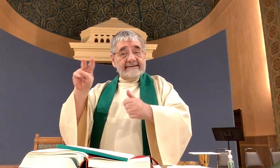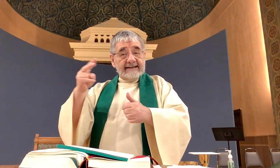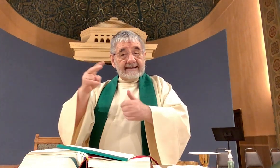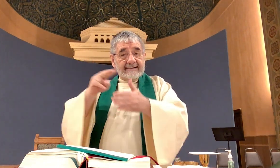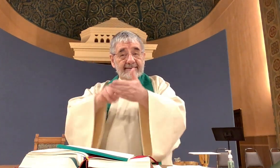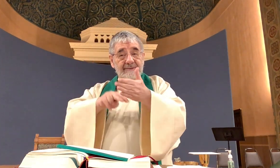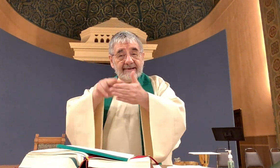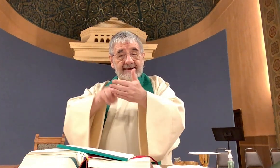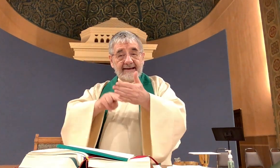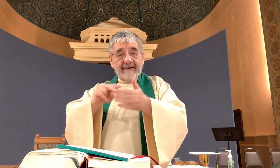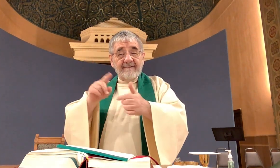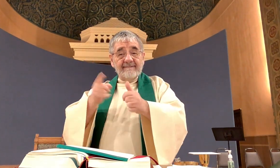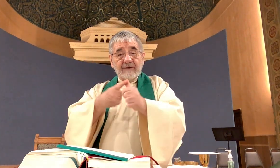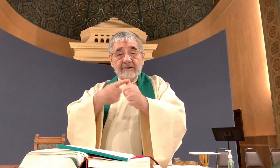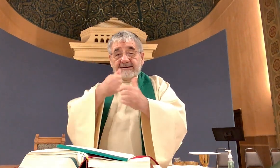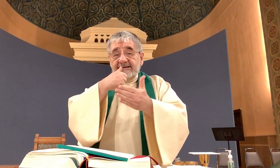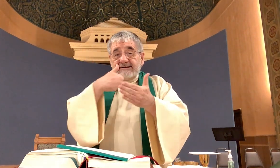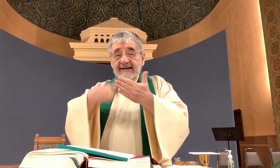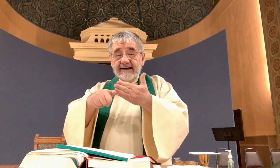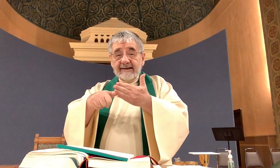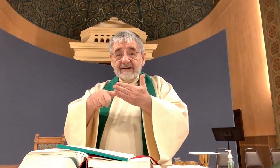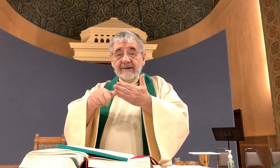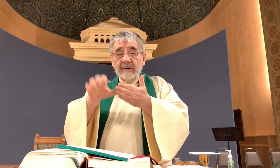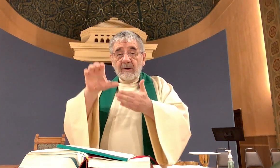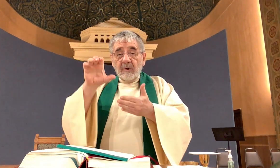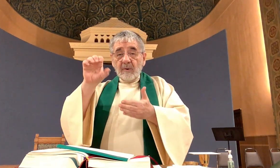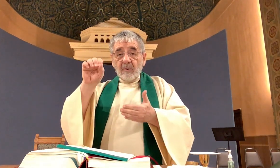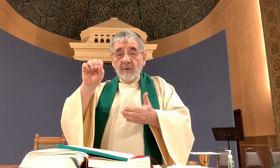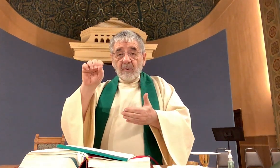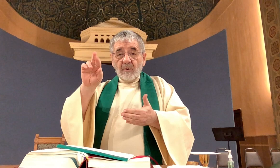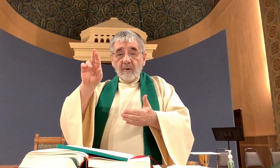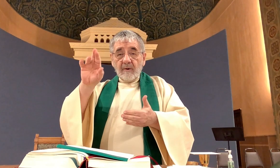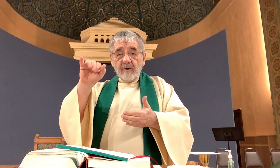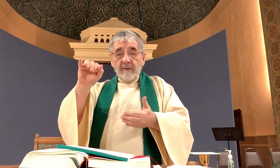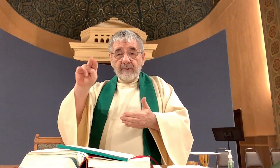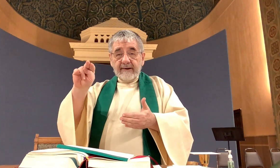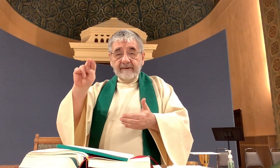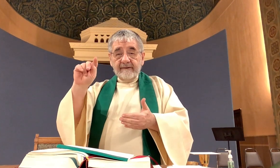Our second reading St. Paul's letter to the Corinthians